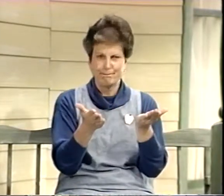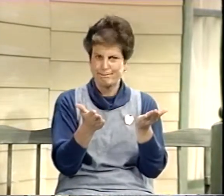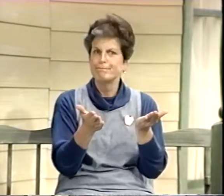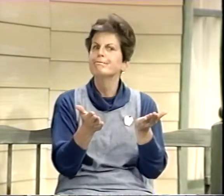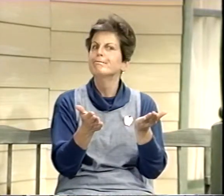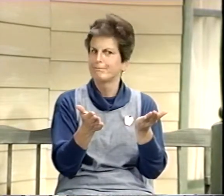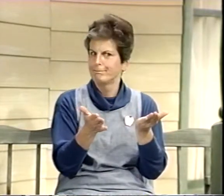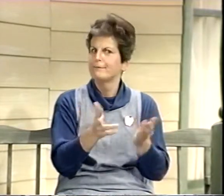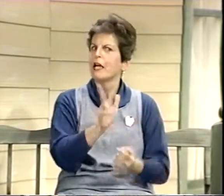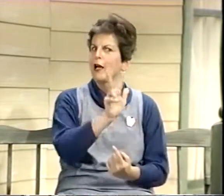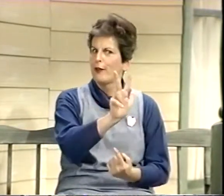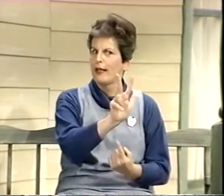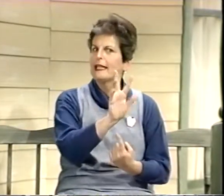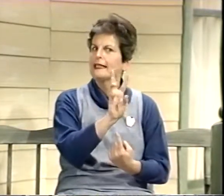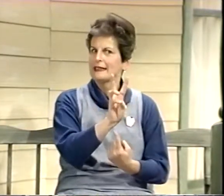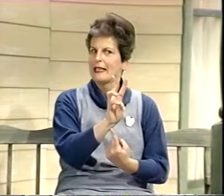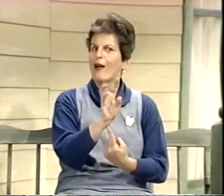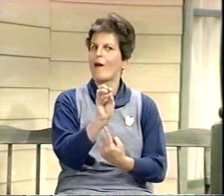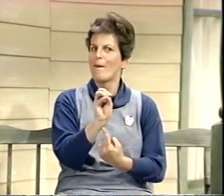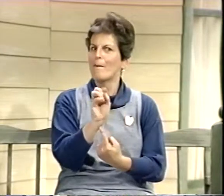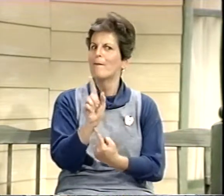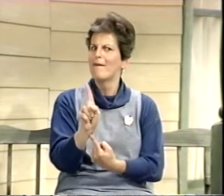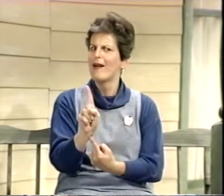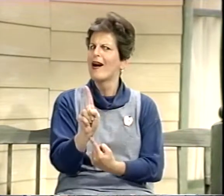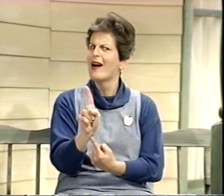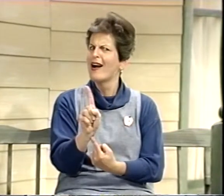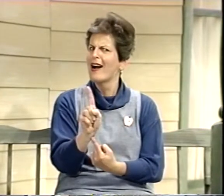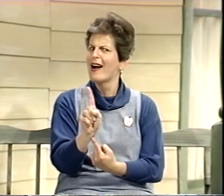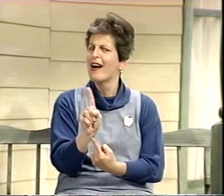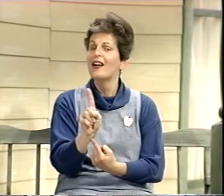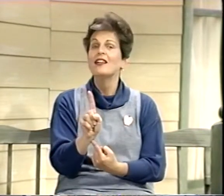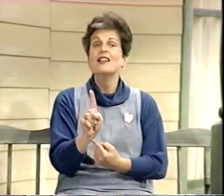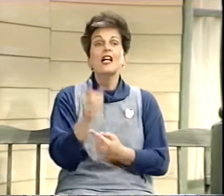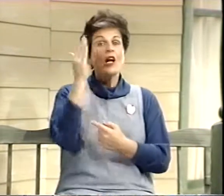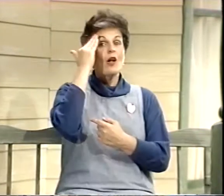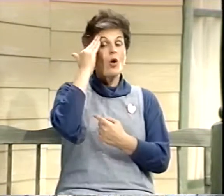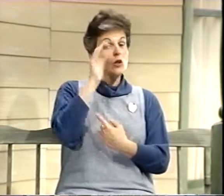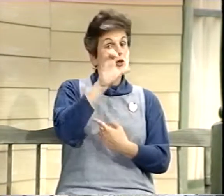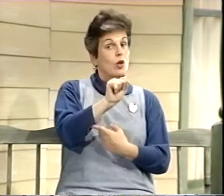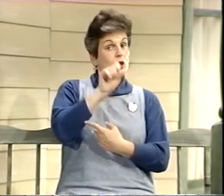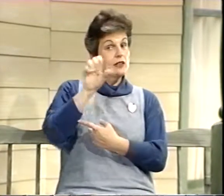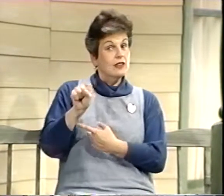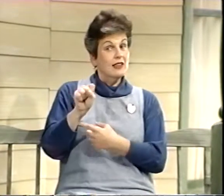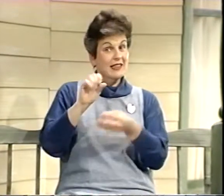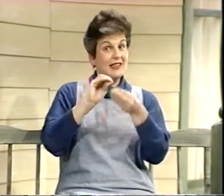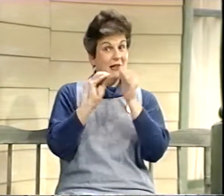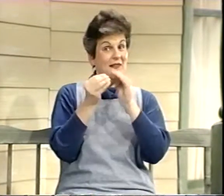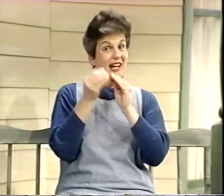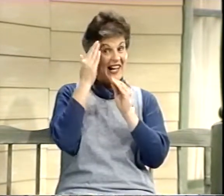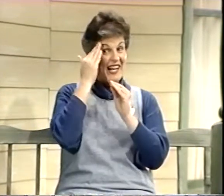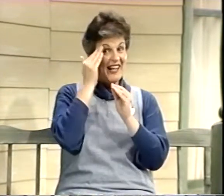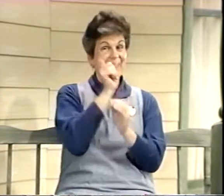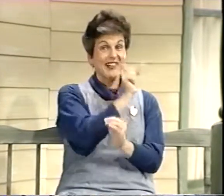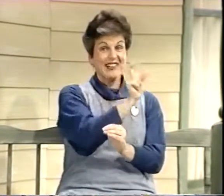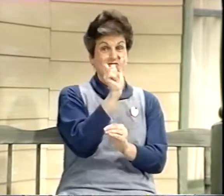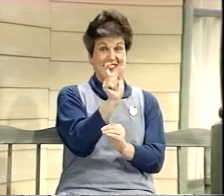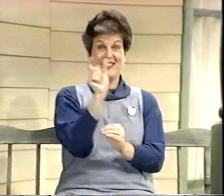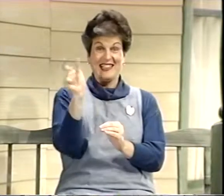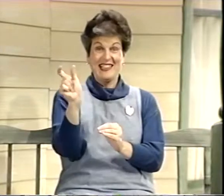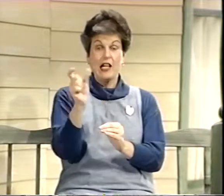3601. And you know the Social Security numbers? There are three sets